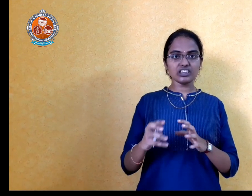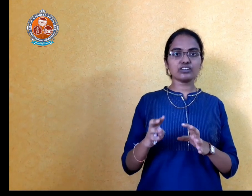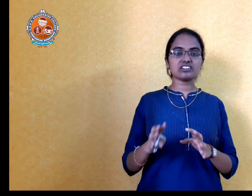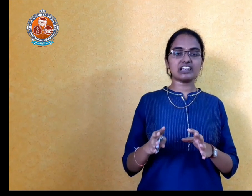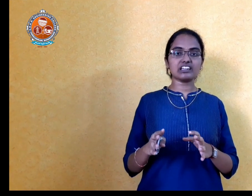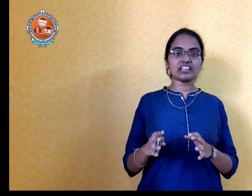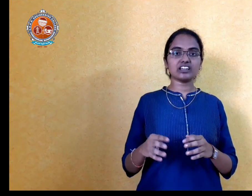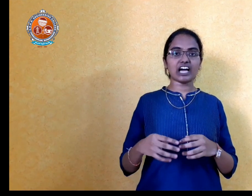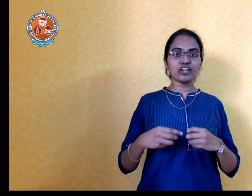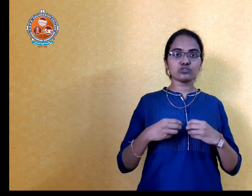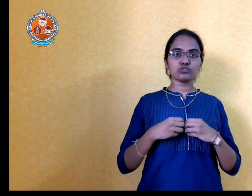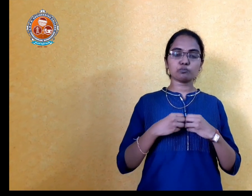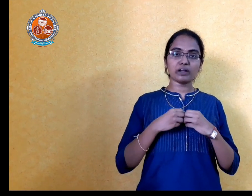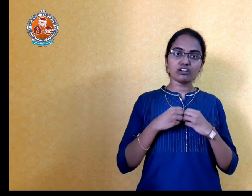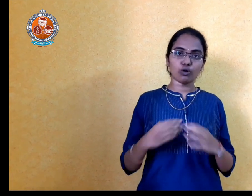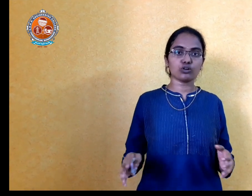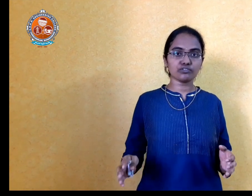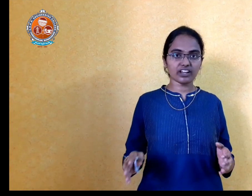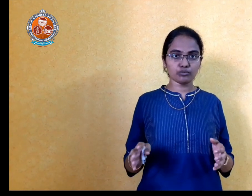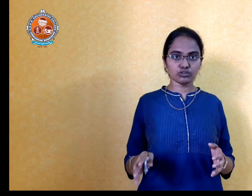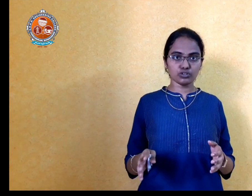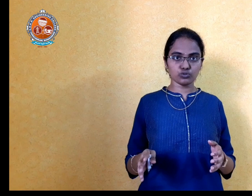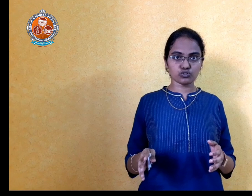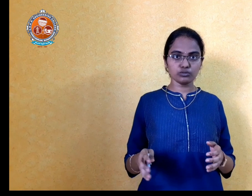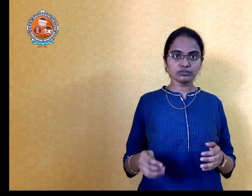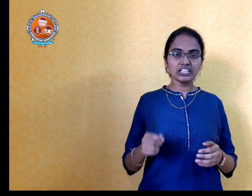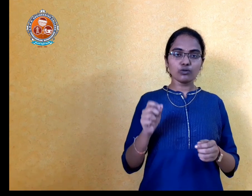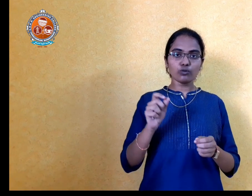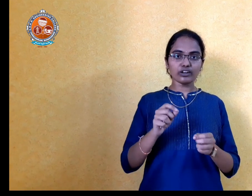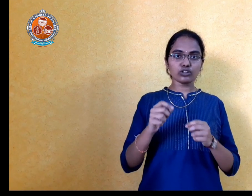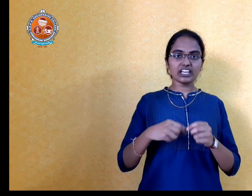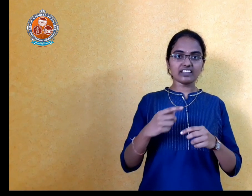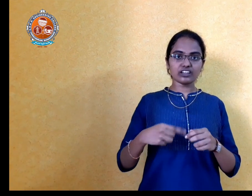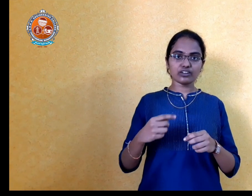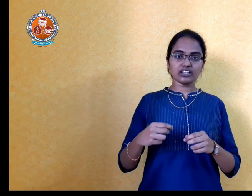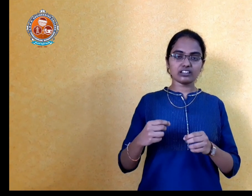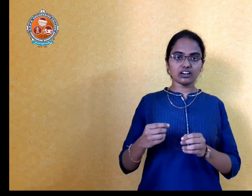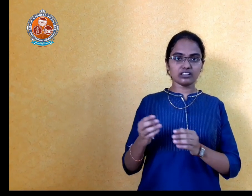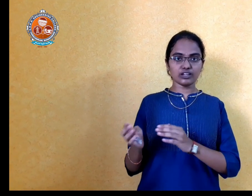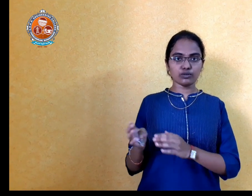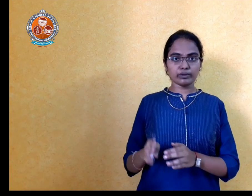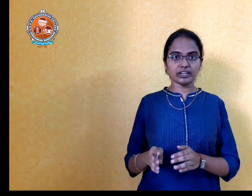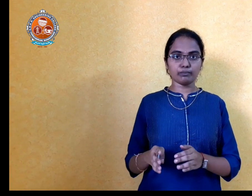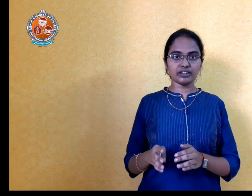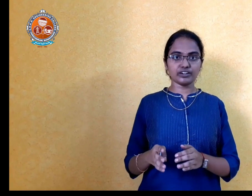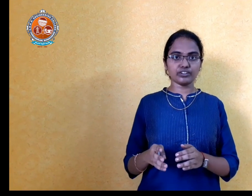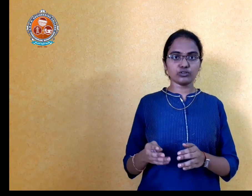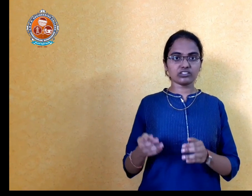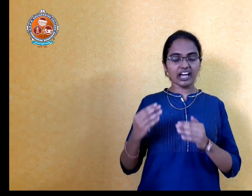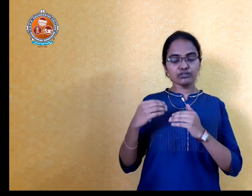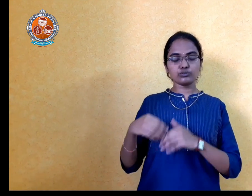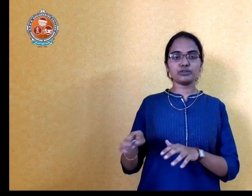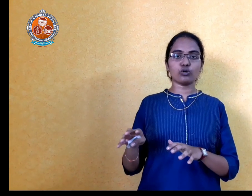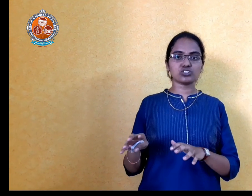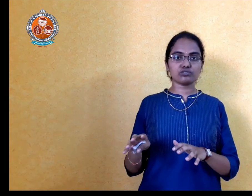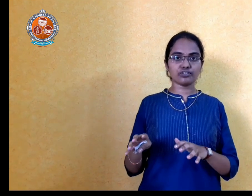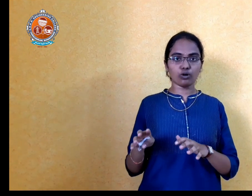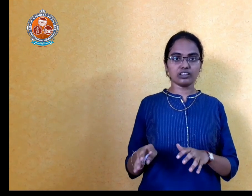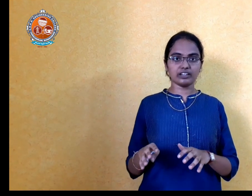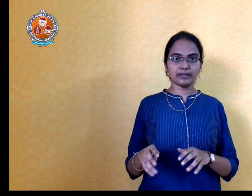he was telling like that, I used to spend lot of time on the YouTube. One or the other video, there will be recommended videos. I will be watching for all the time.